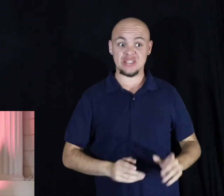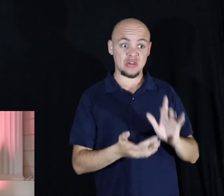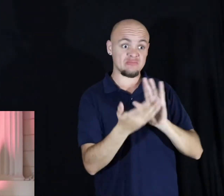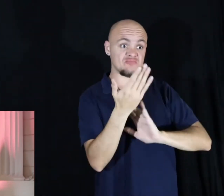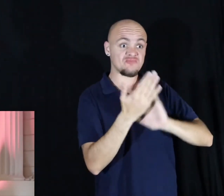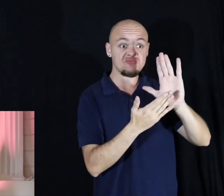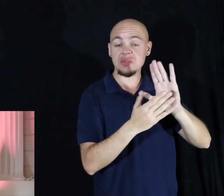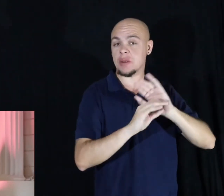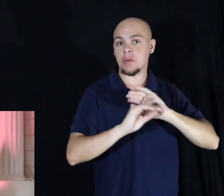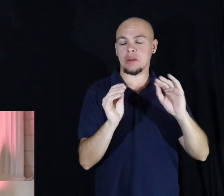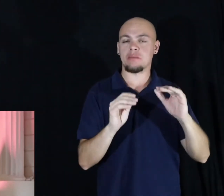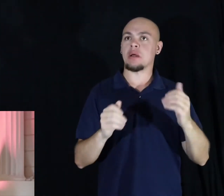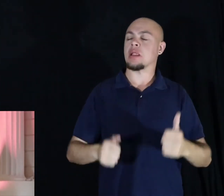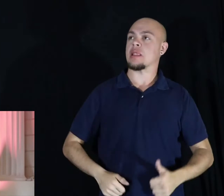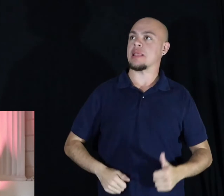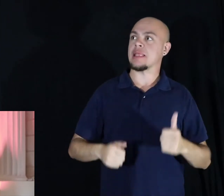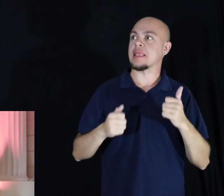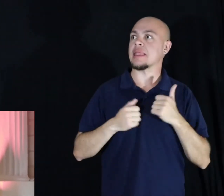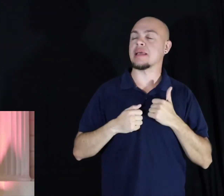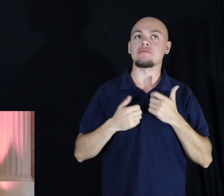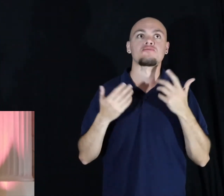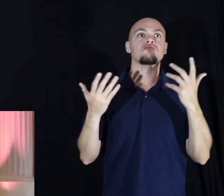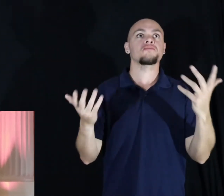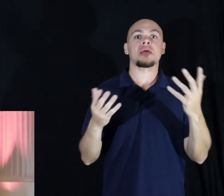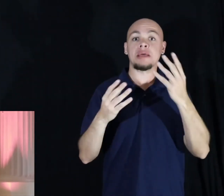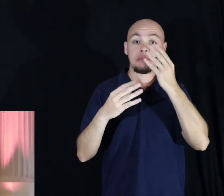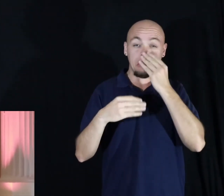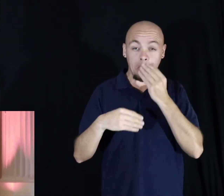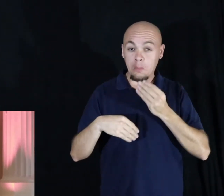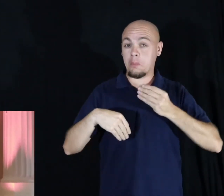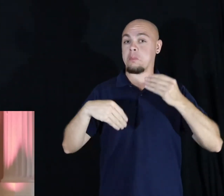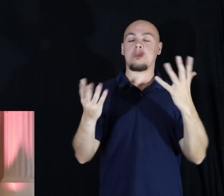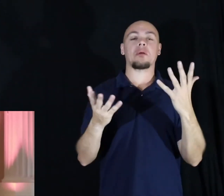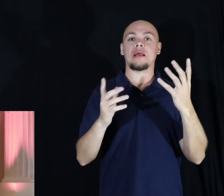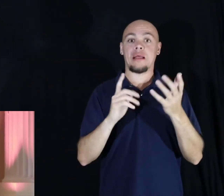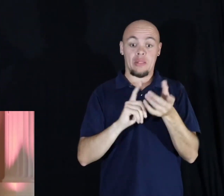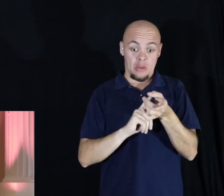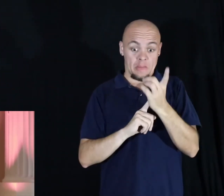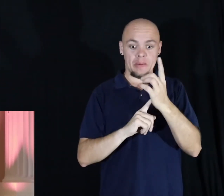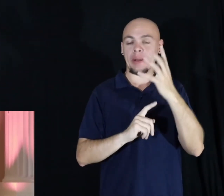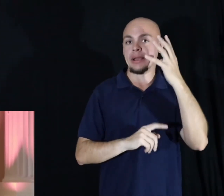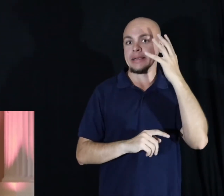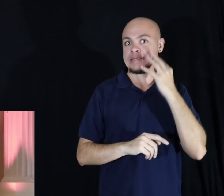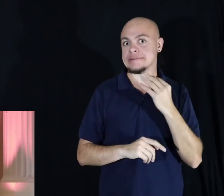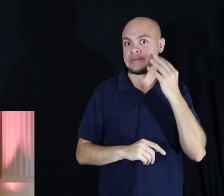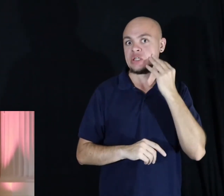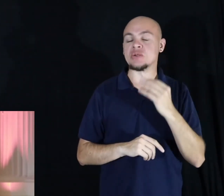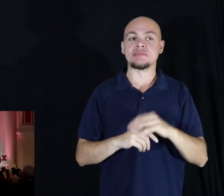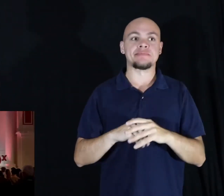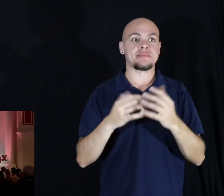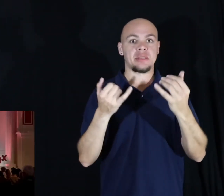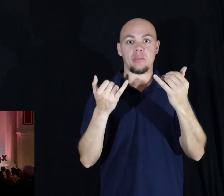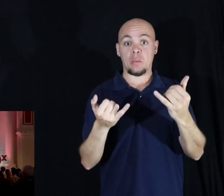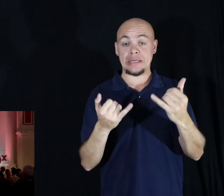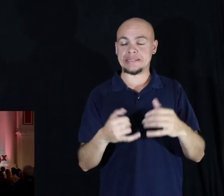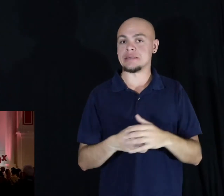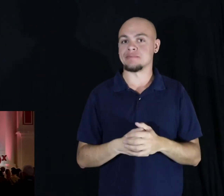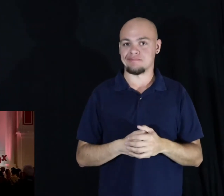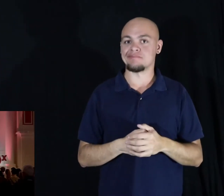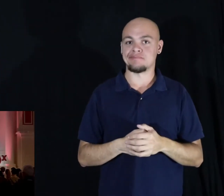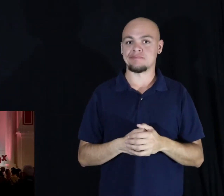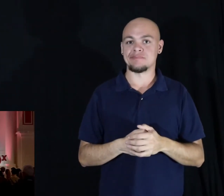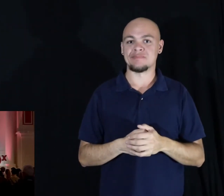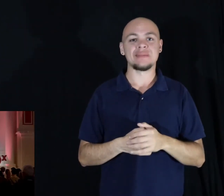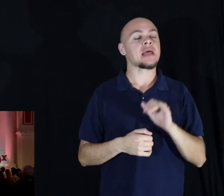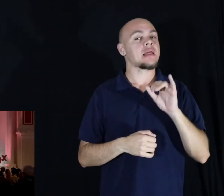carefree and truly experience the moment, the present, the now. Liberating